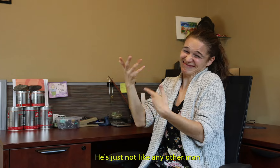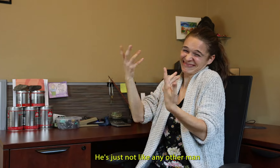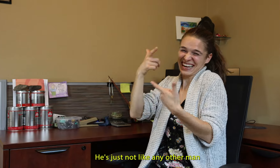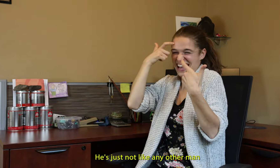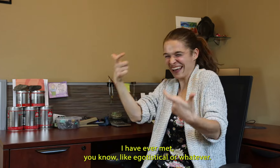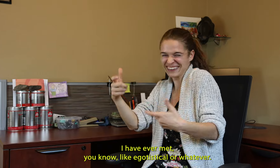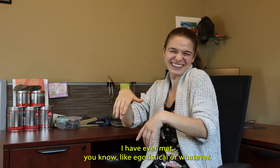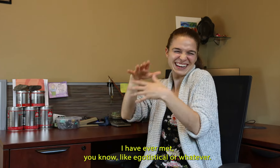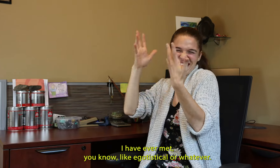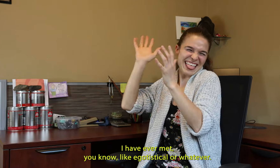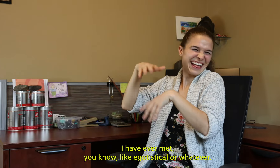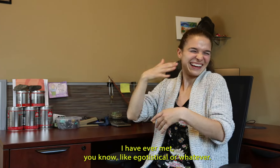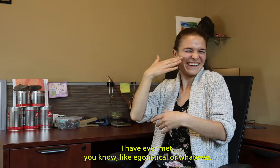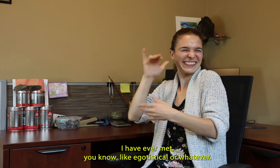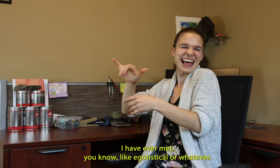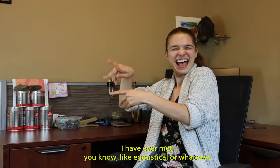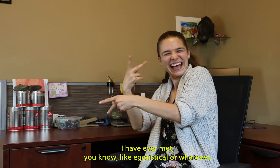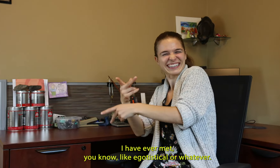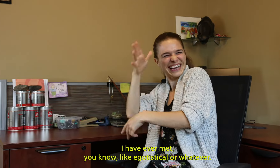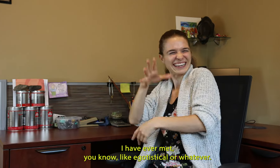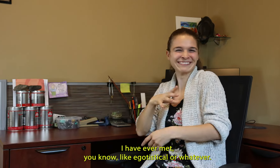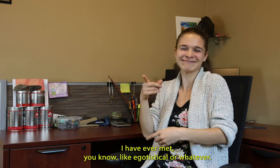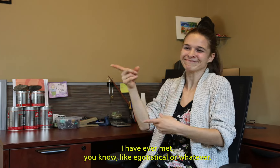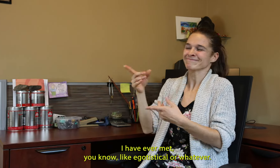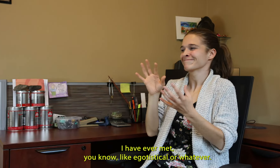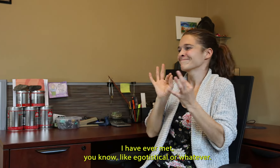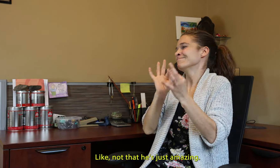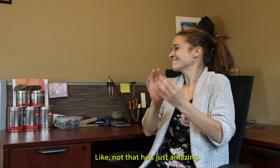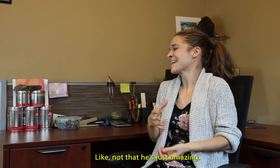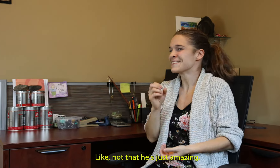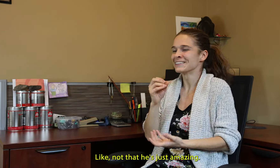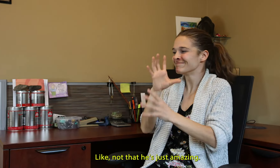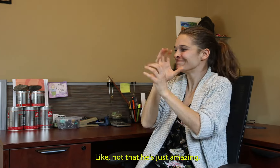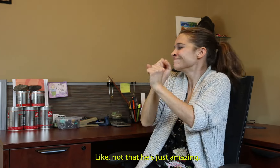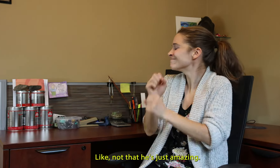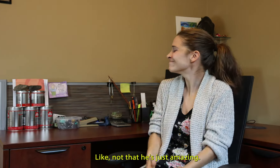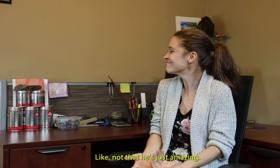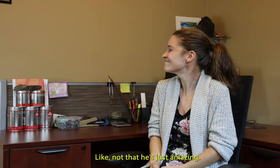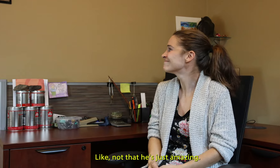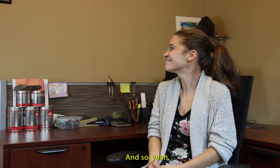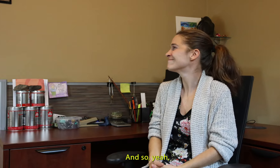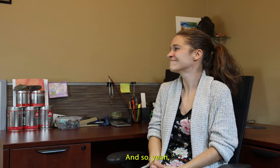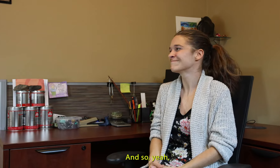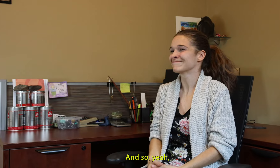other man I have ever met. know, like egotistical or whatever. Like not that. He's just amazing. And so, yeah,